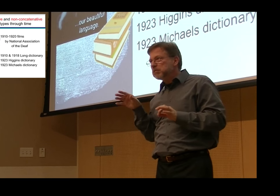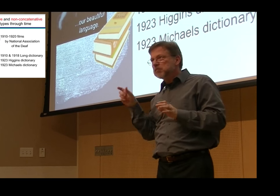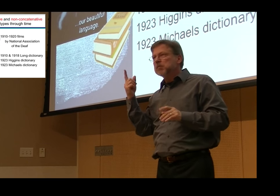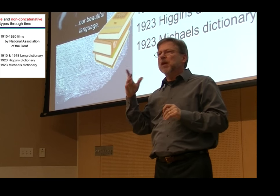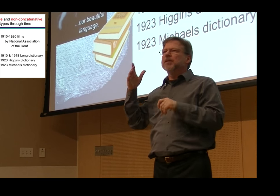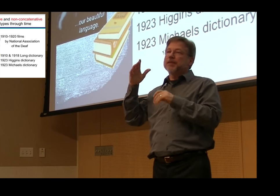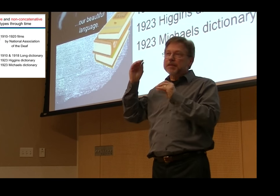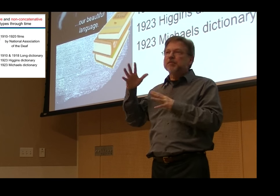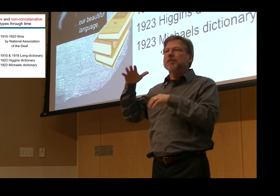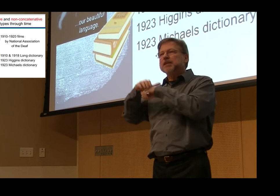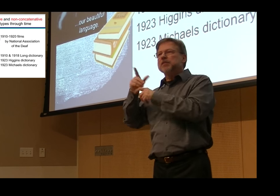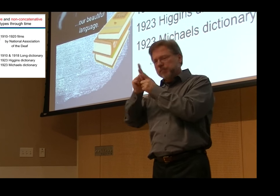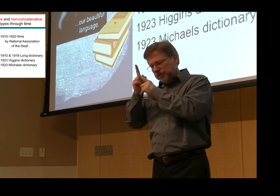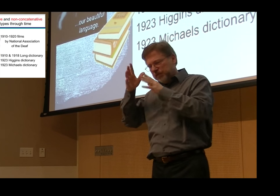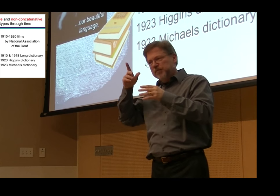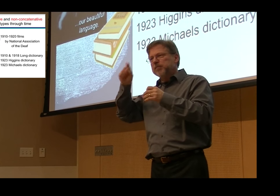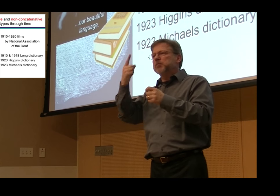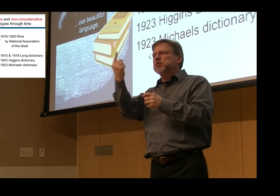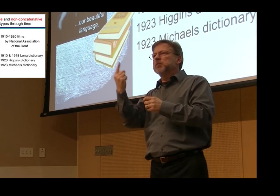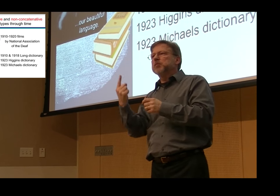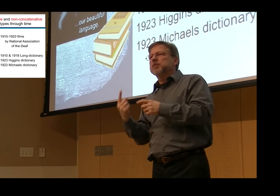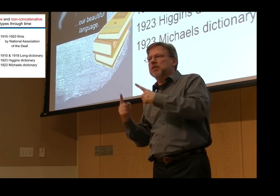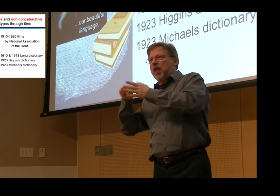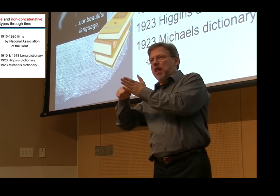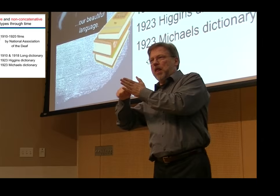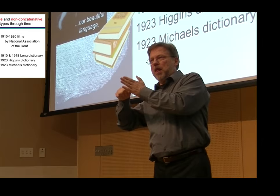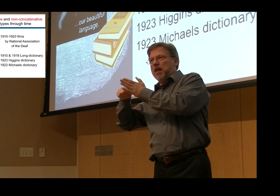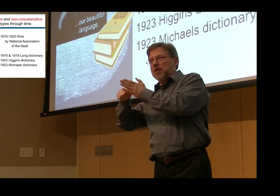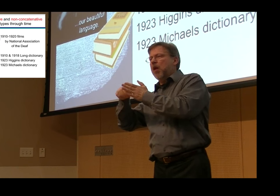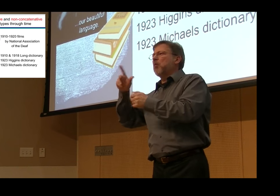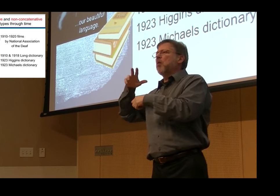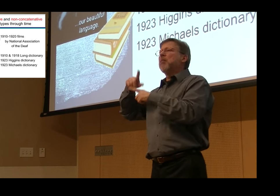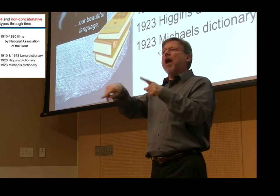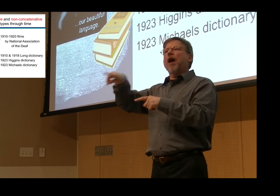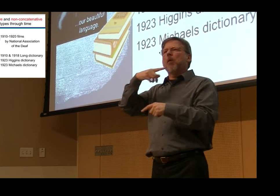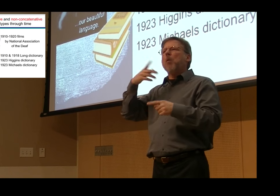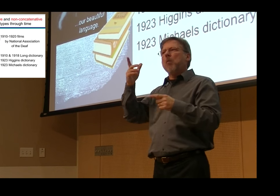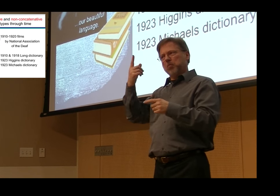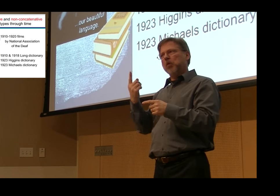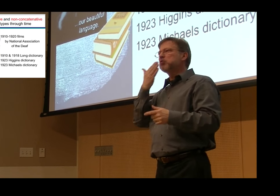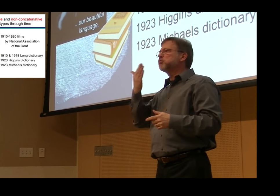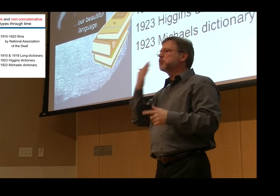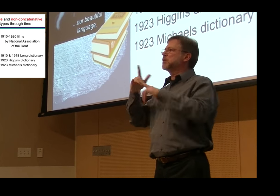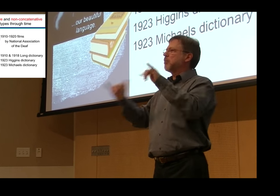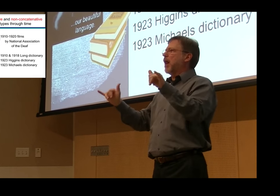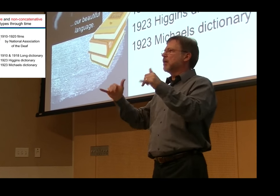I noticed today that interpreters would prefer to have a single sign for a single word. They like that one-to-one